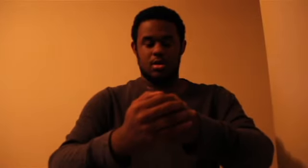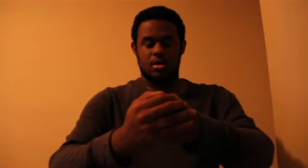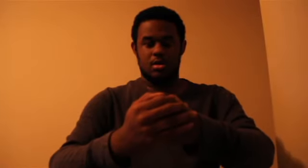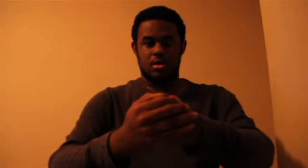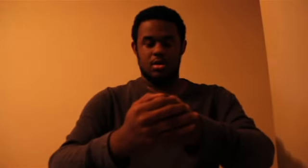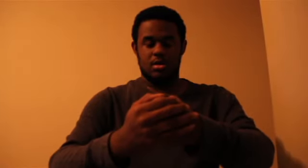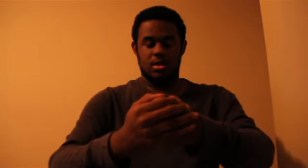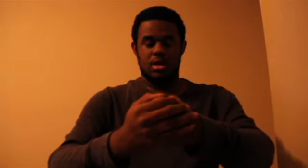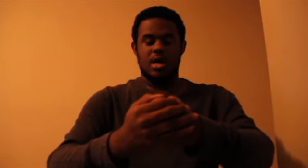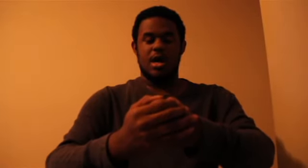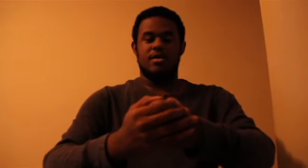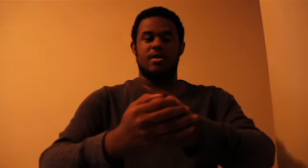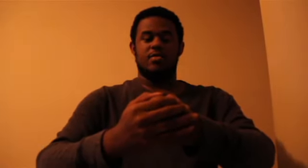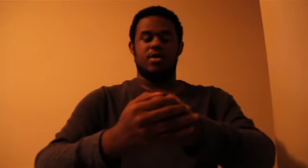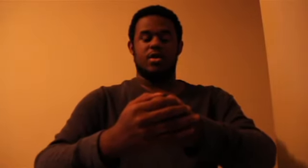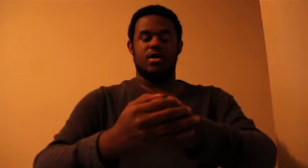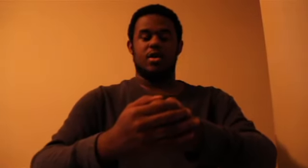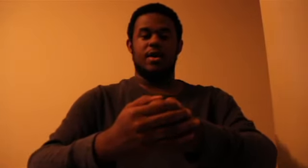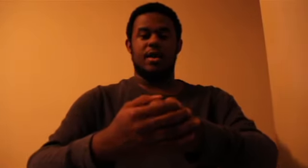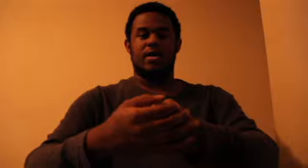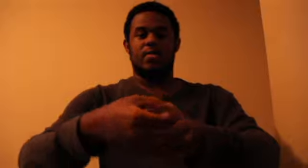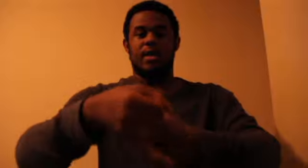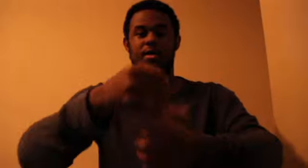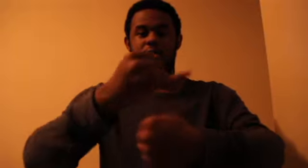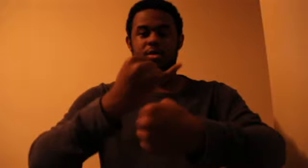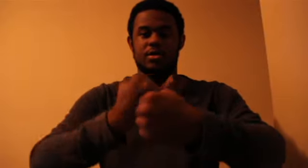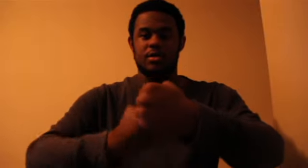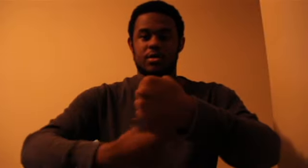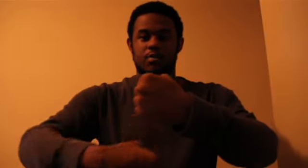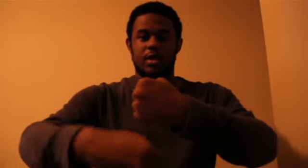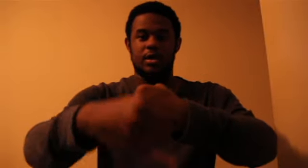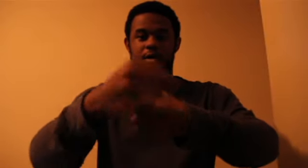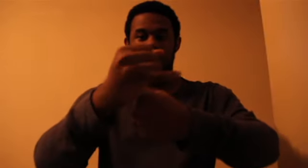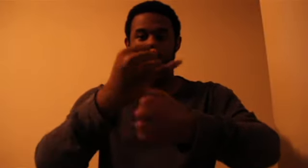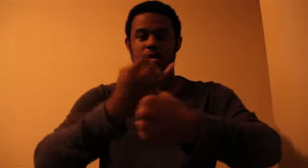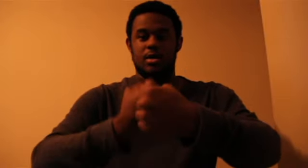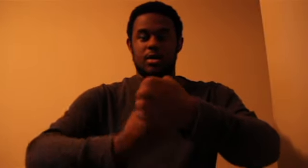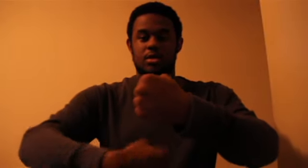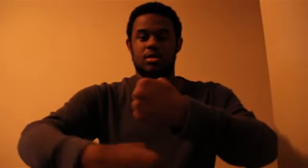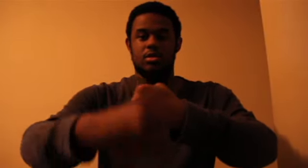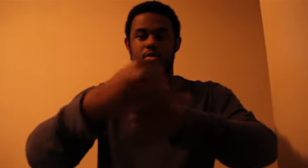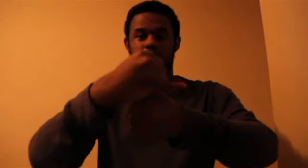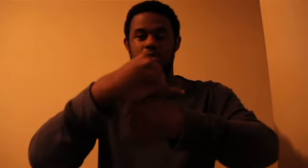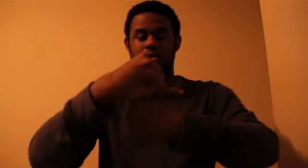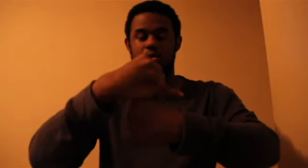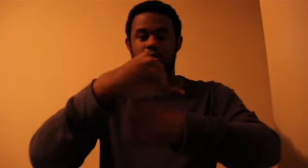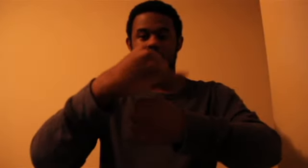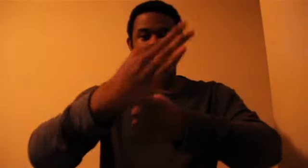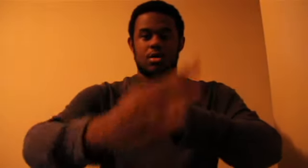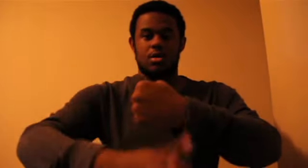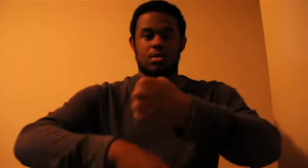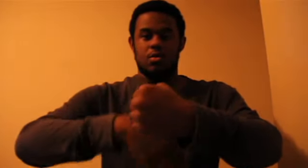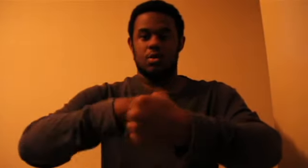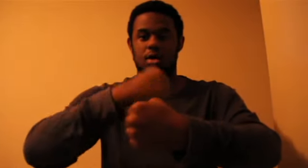and then we're going to go ahead and go backwards one two one